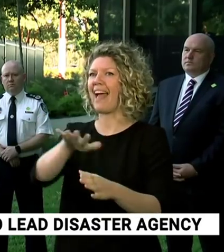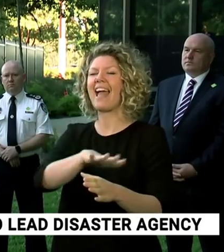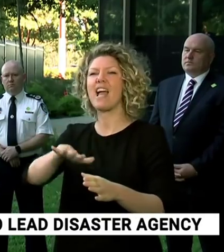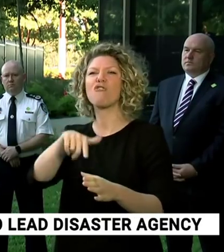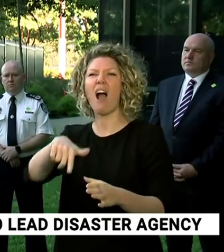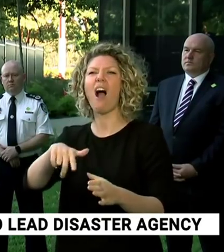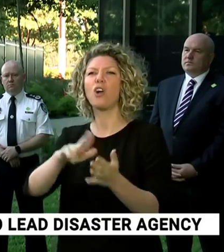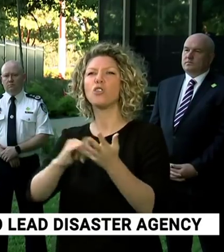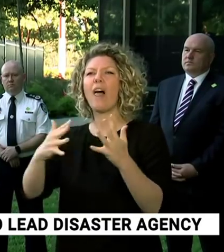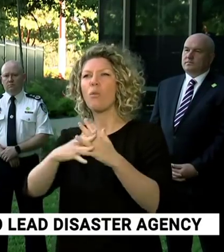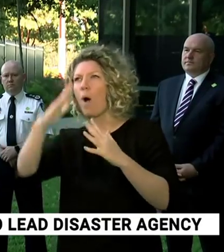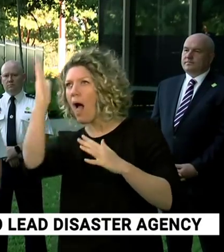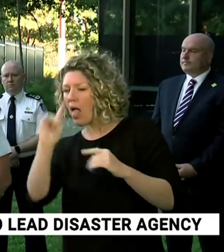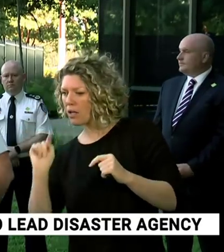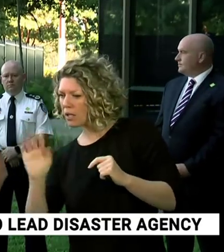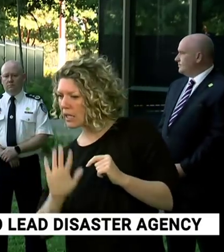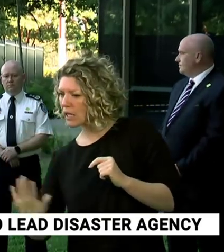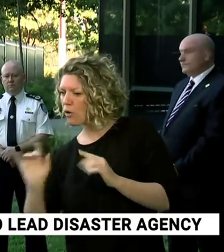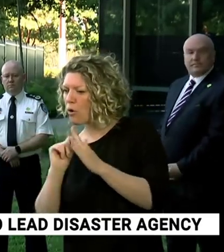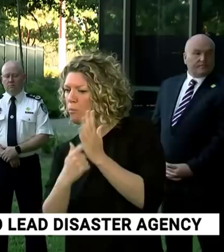southern New South Wales. Thank you.